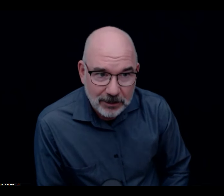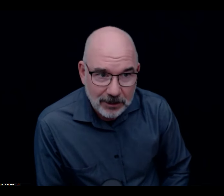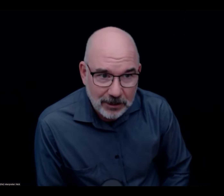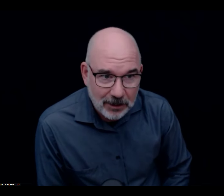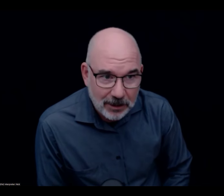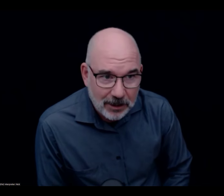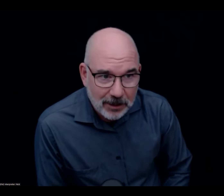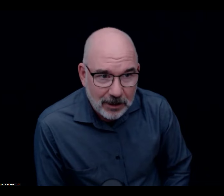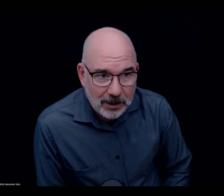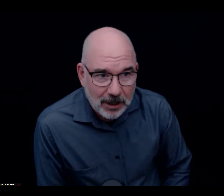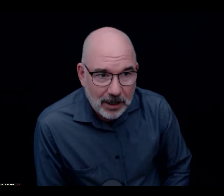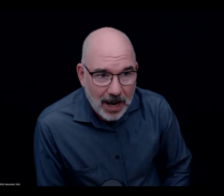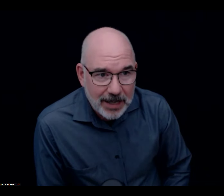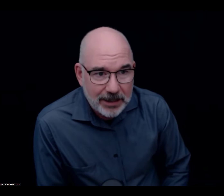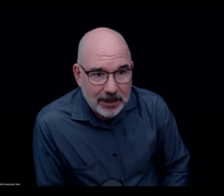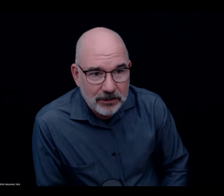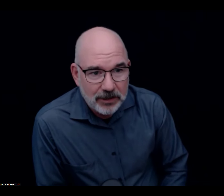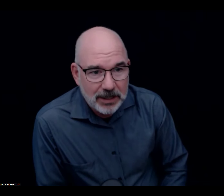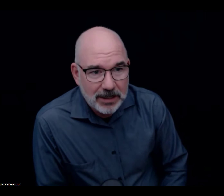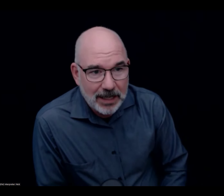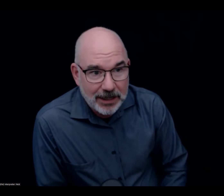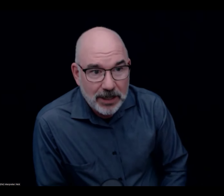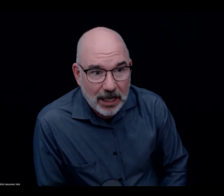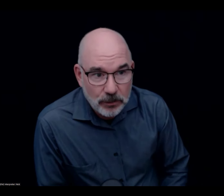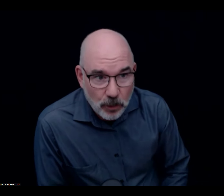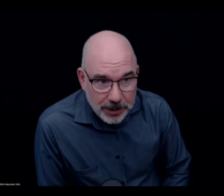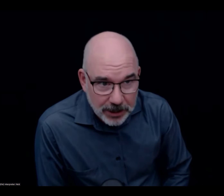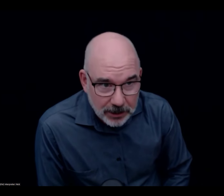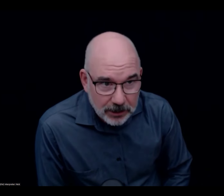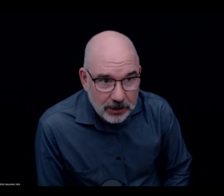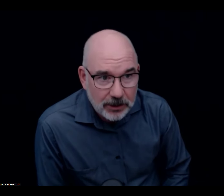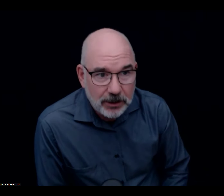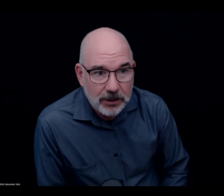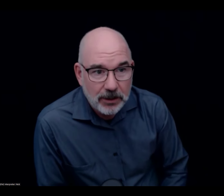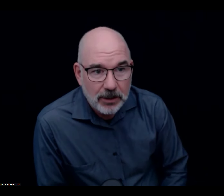i live in san diego california